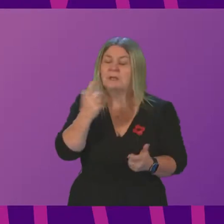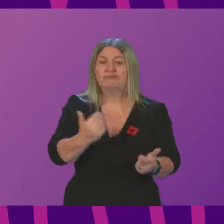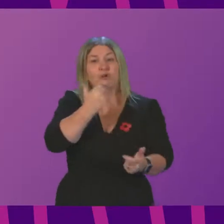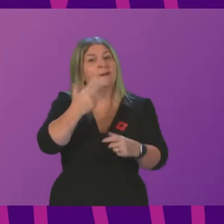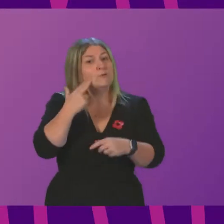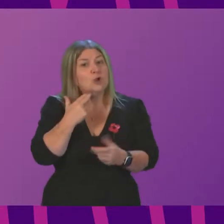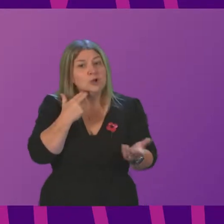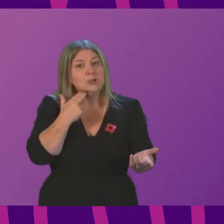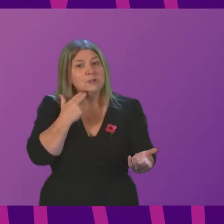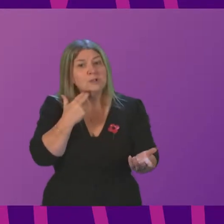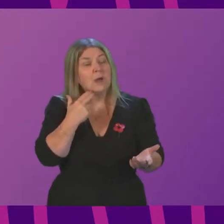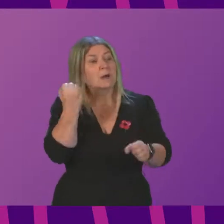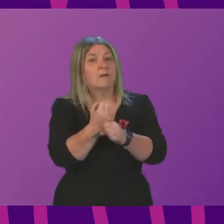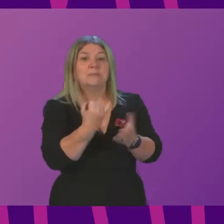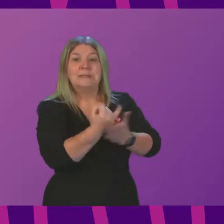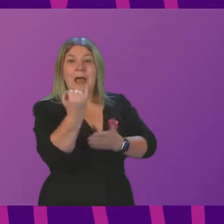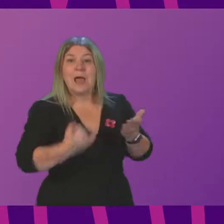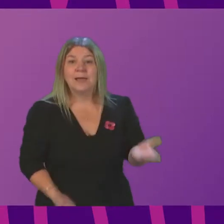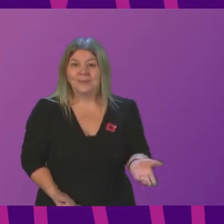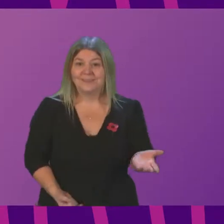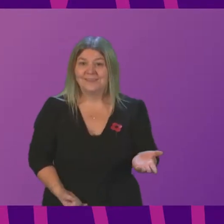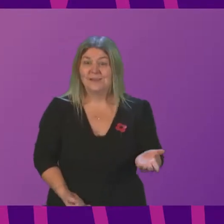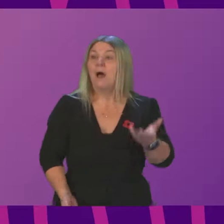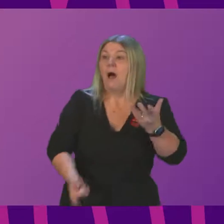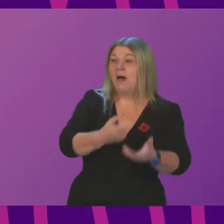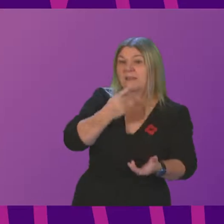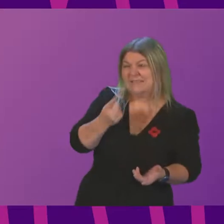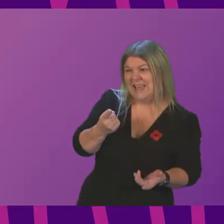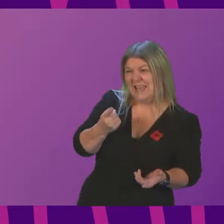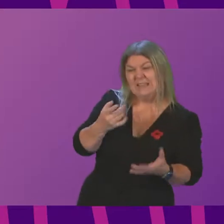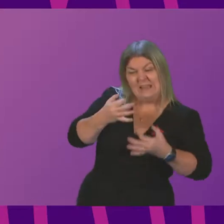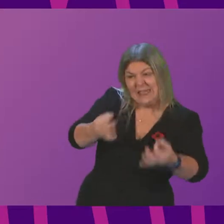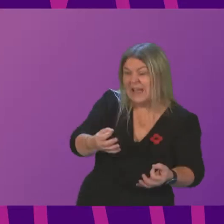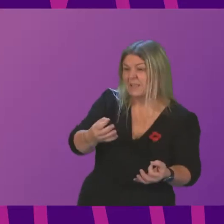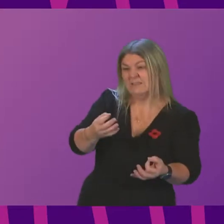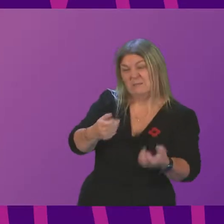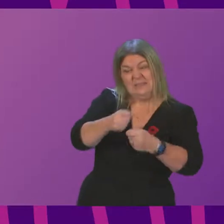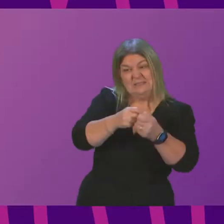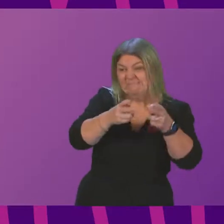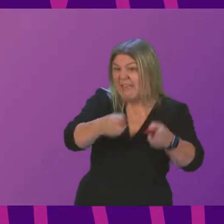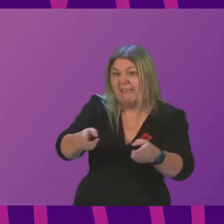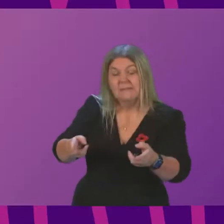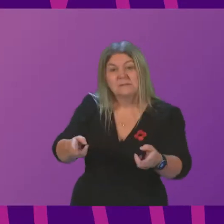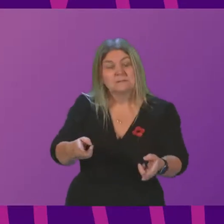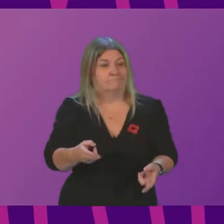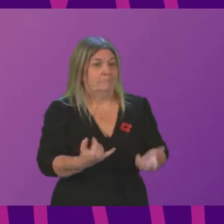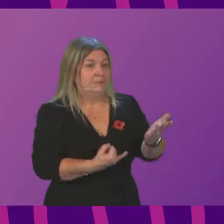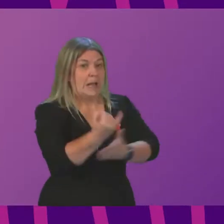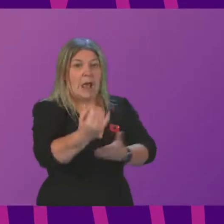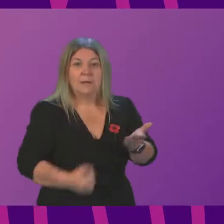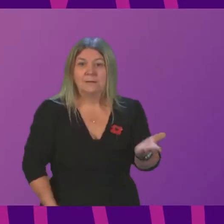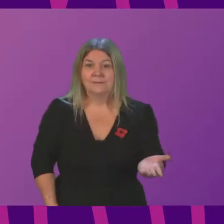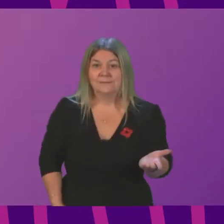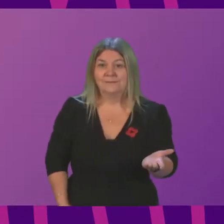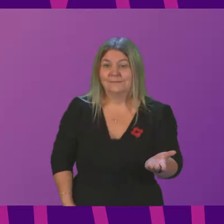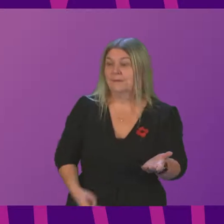Emergency medicine doctors say that delays are causing deaths. No acknowledgement of that from this government. Consultants are telling us that hospitals need